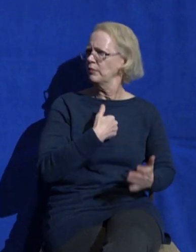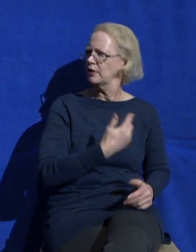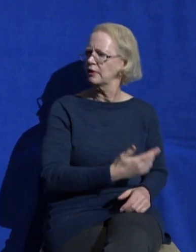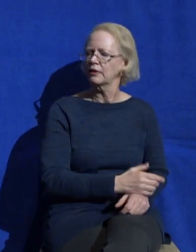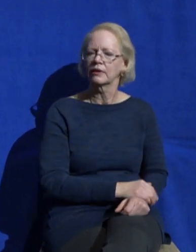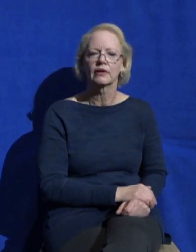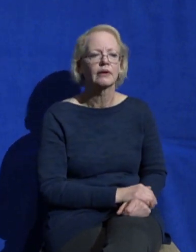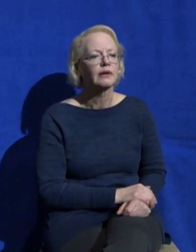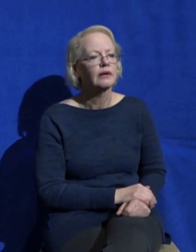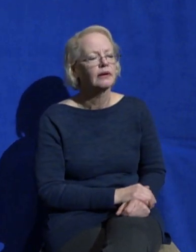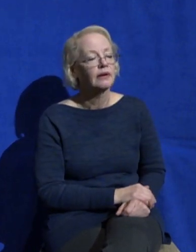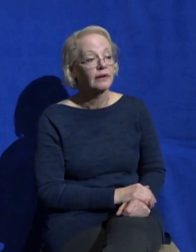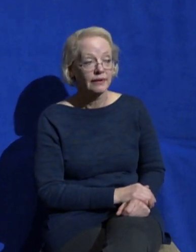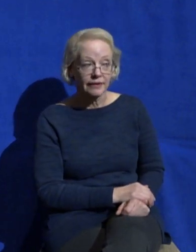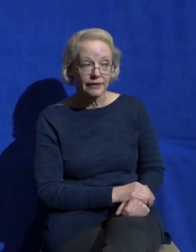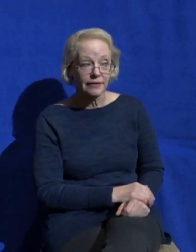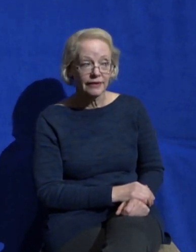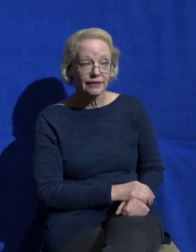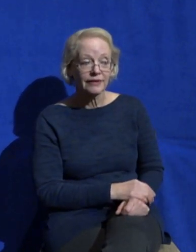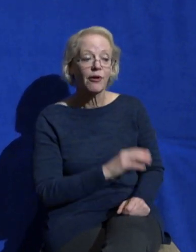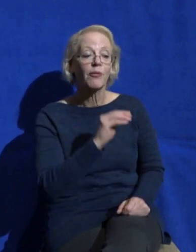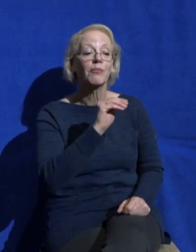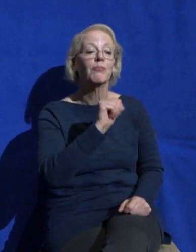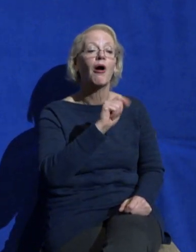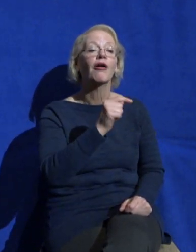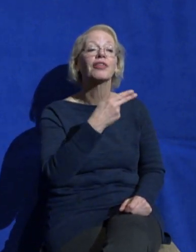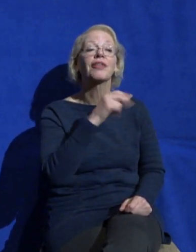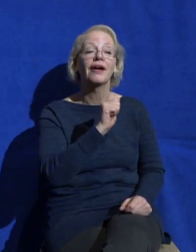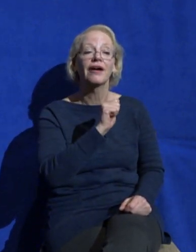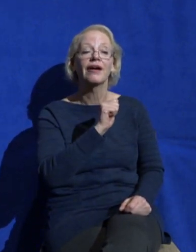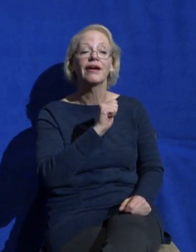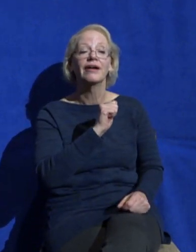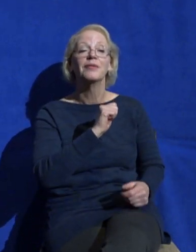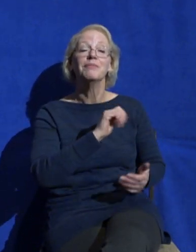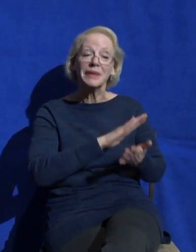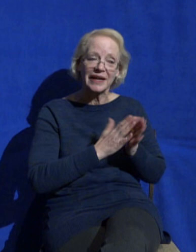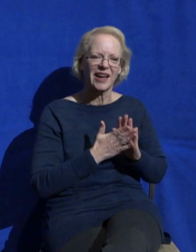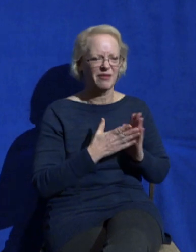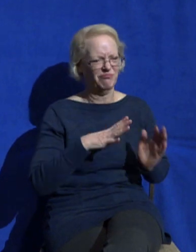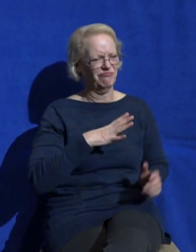Like you see what she's saying. Like she's scrolling through Instagram and she's looking at Mary's feed.